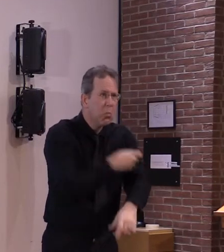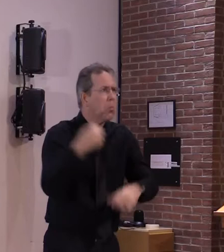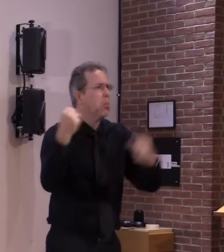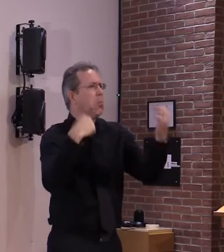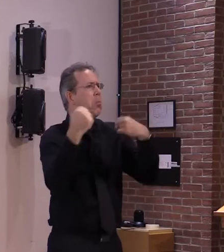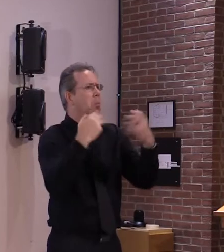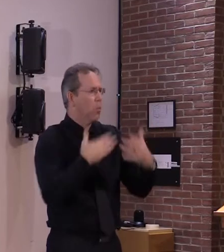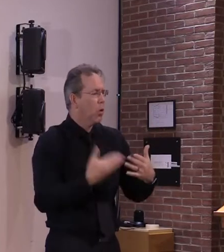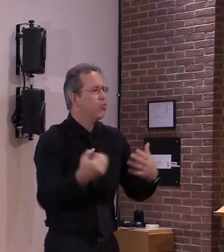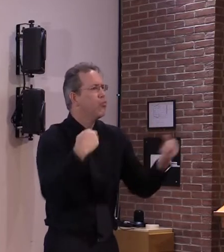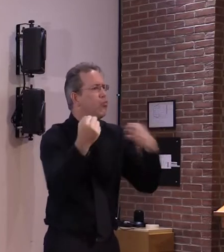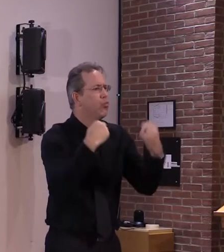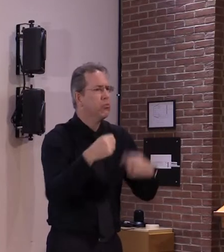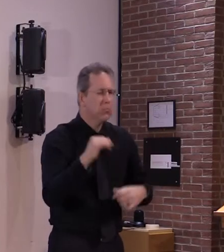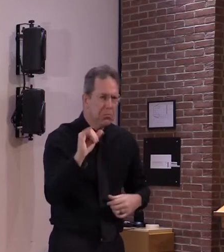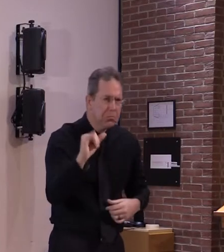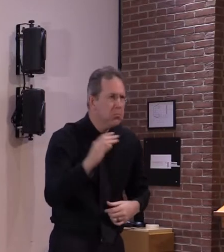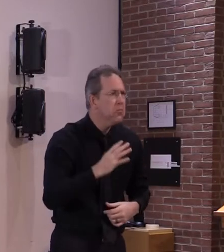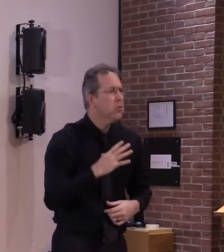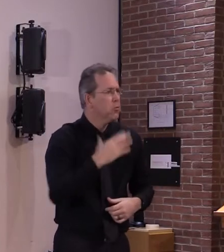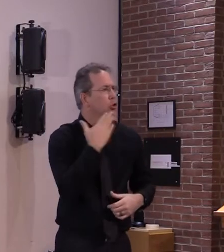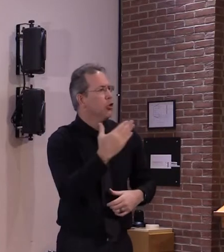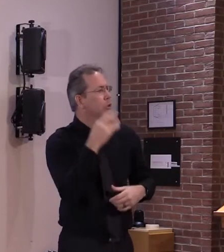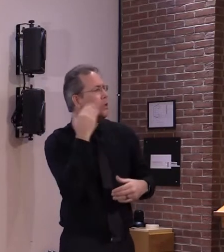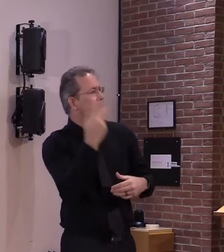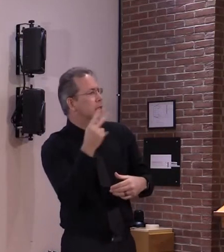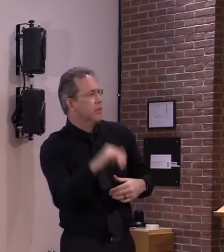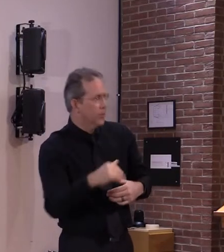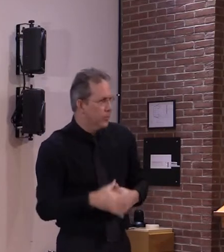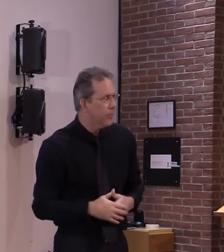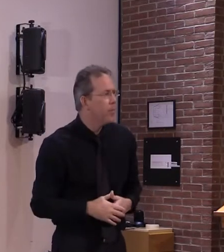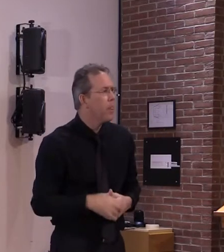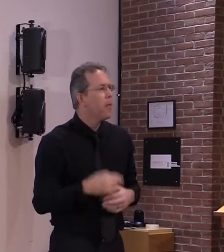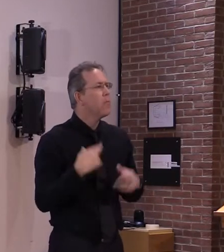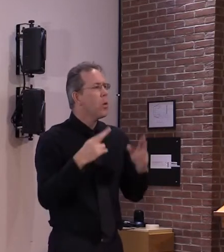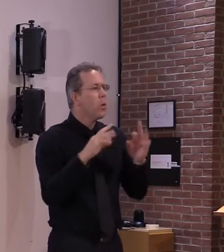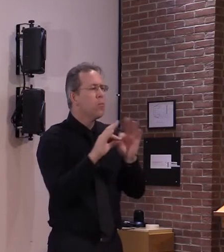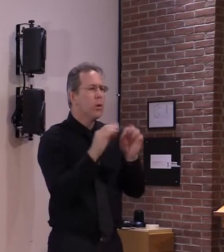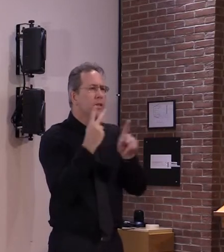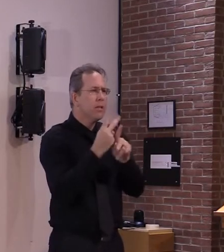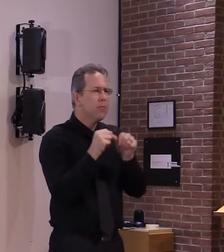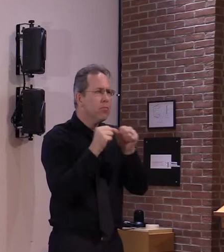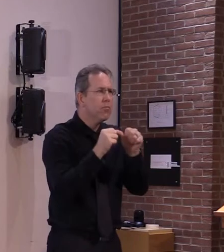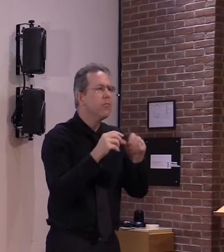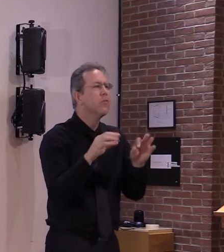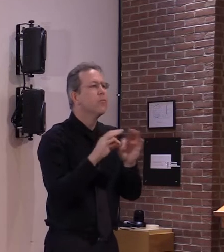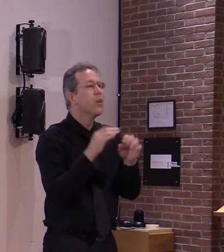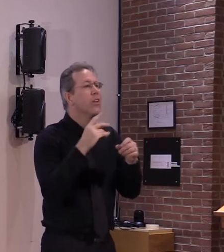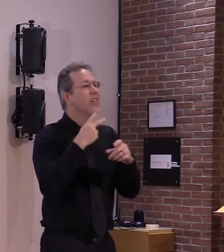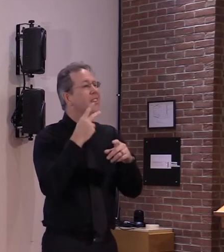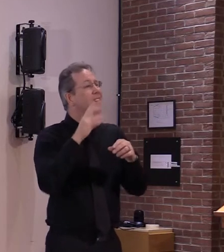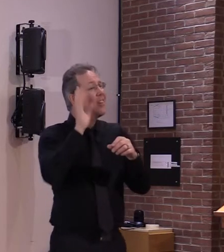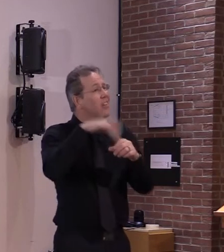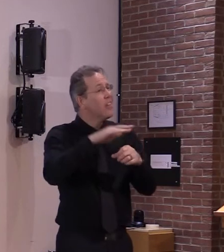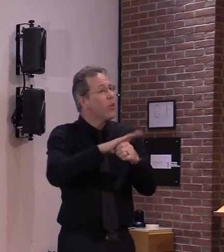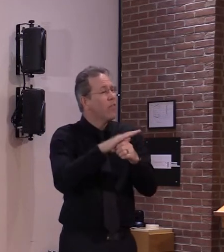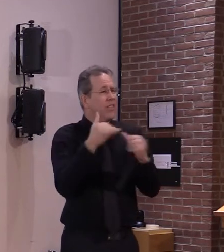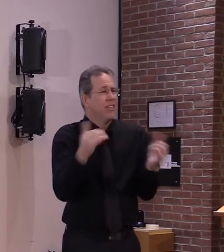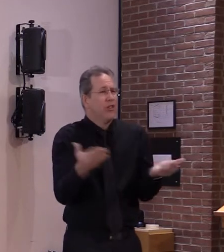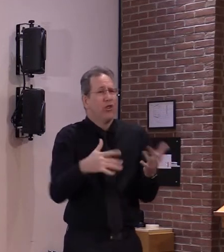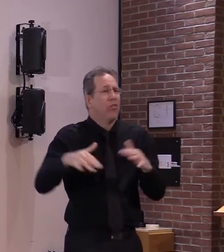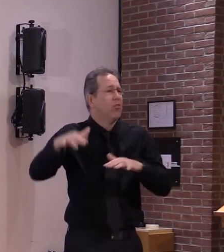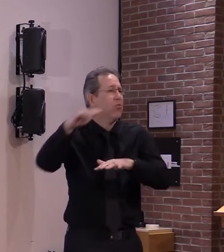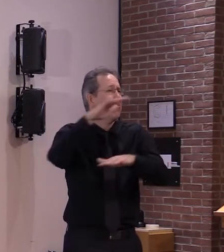for the future overtake our need for vigilance covet 19 is still here and we need to remain focused on protecting